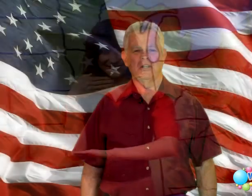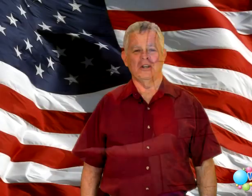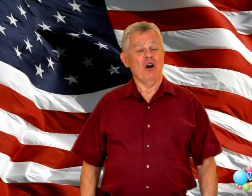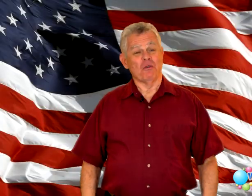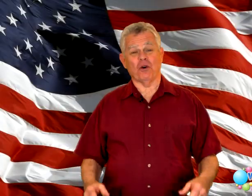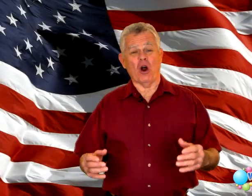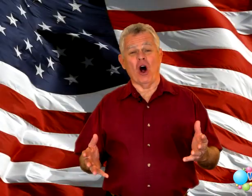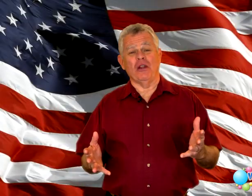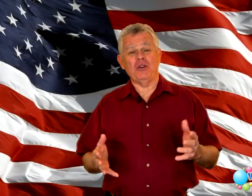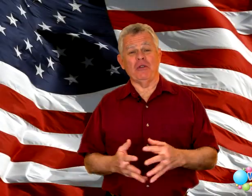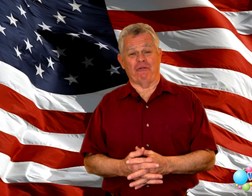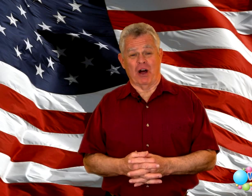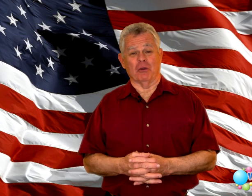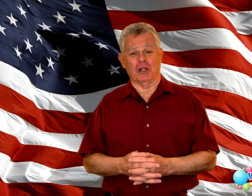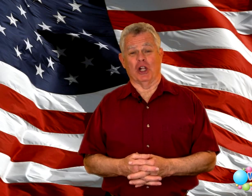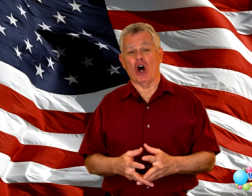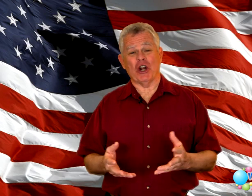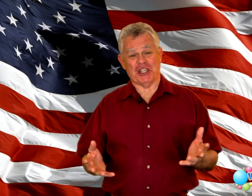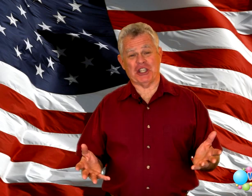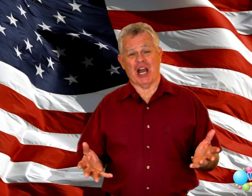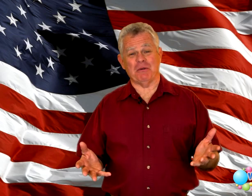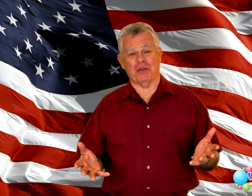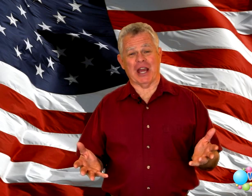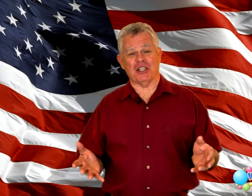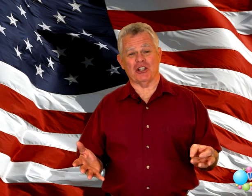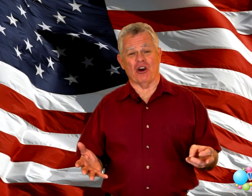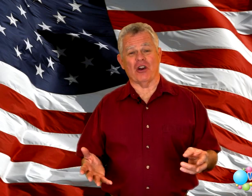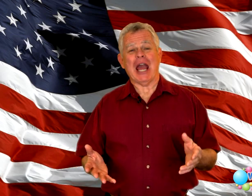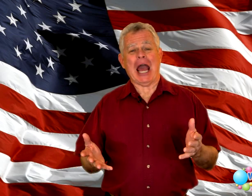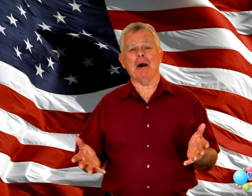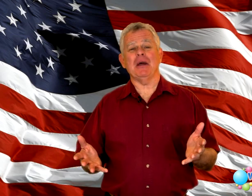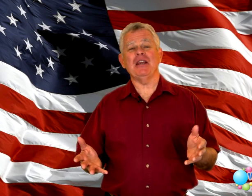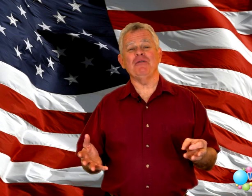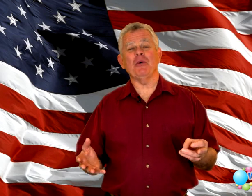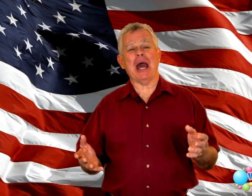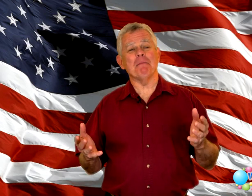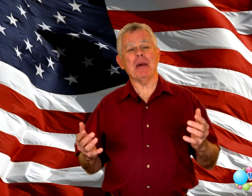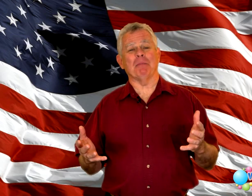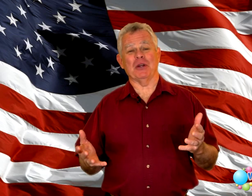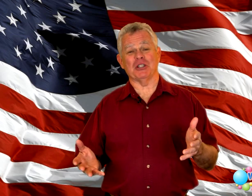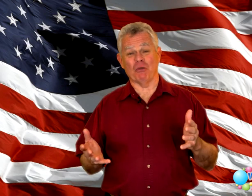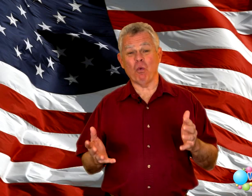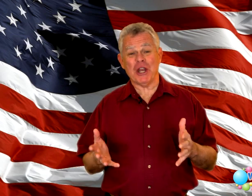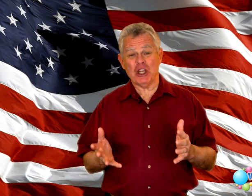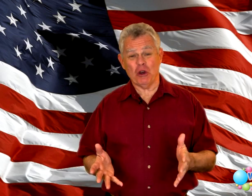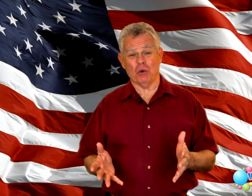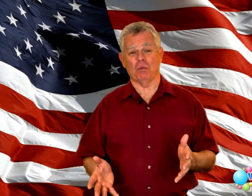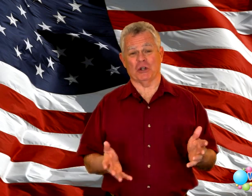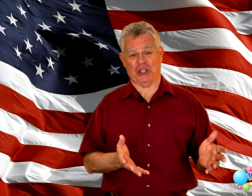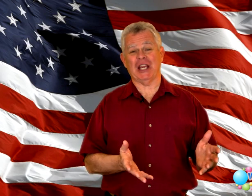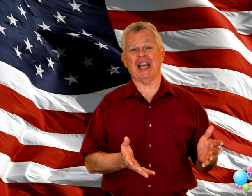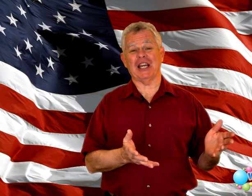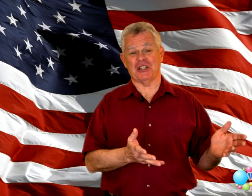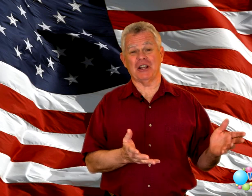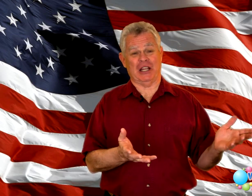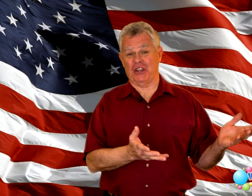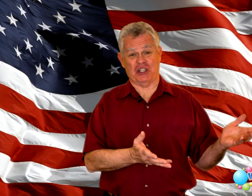For all of you that followed along and signed with that song, how many of you had memories of when you were singing this